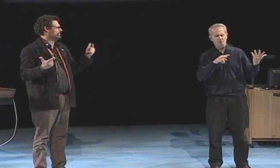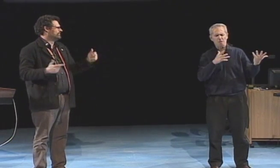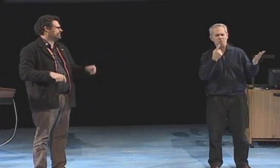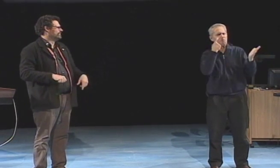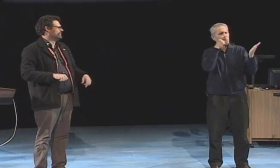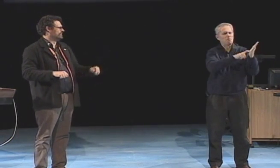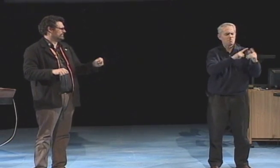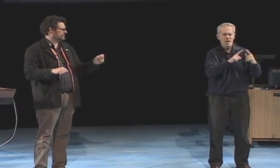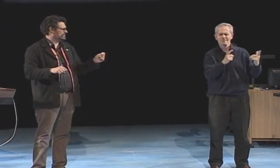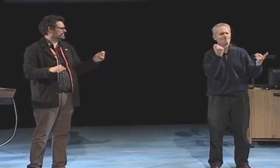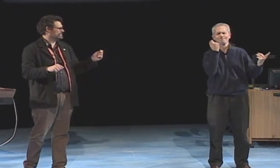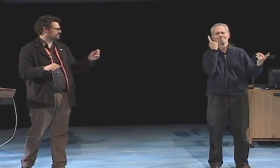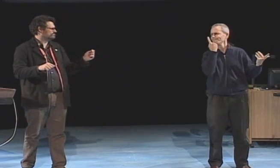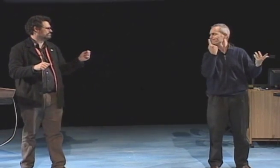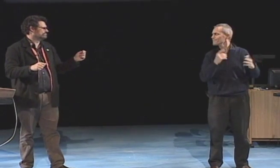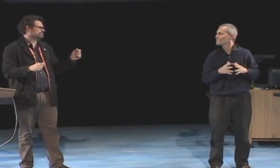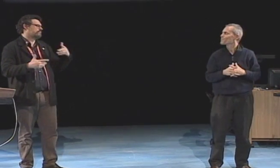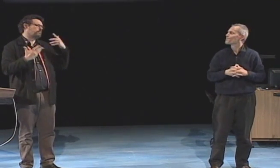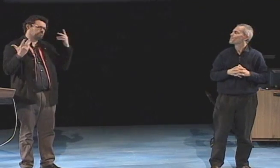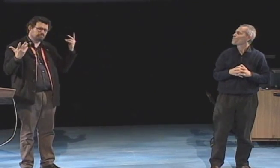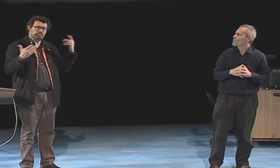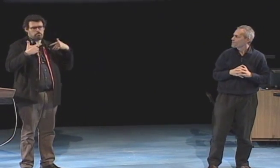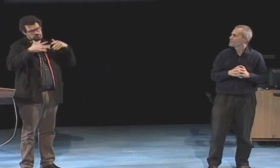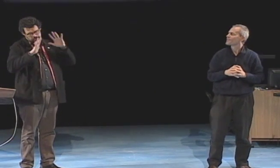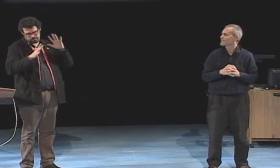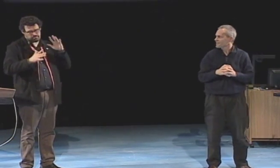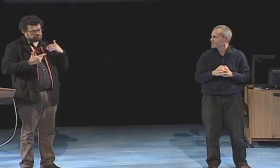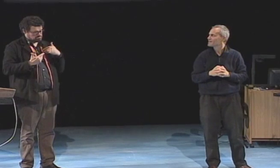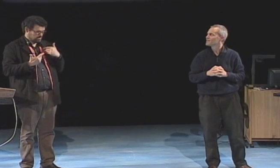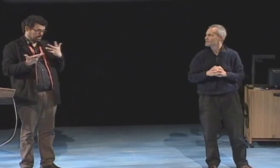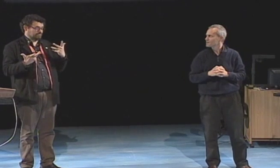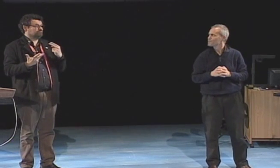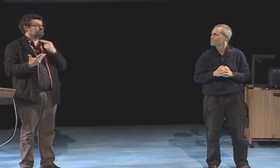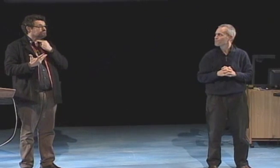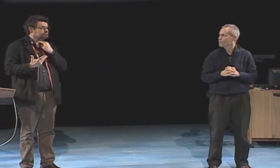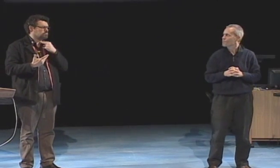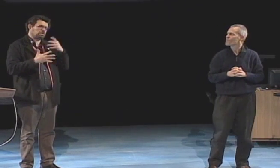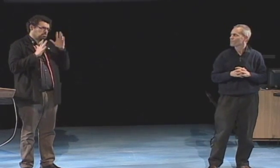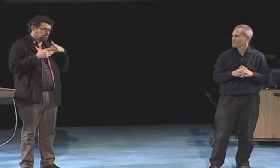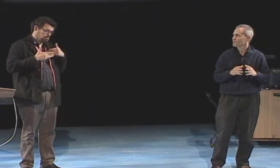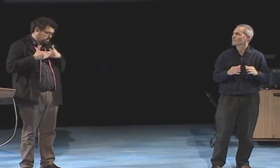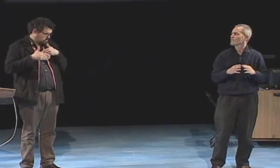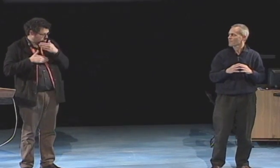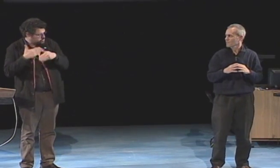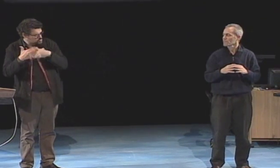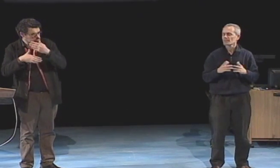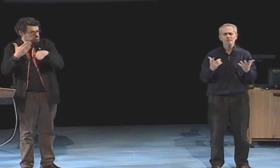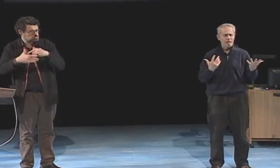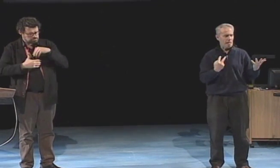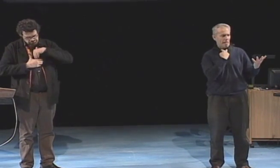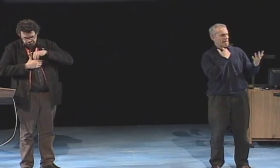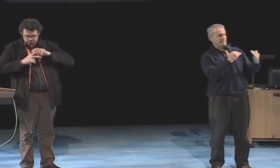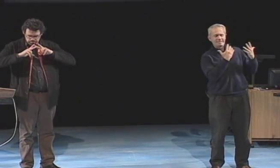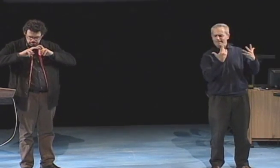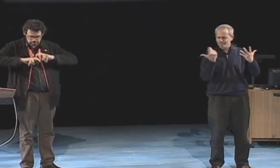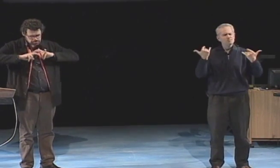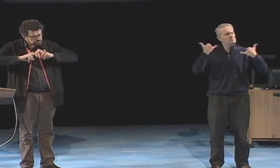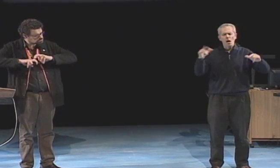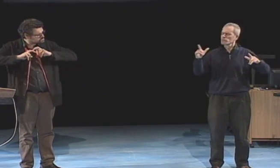I did not have the internet. I did not speak English at that time. I had no idea of the deaf